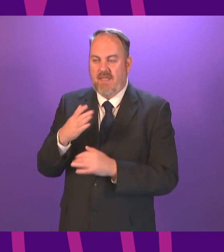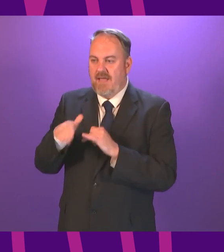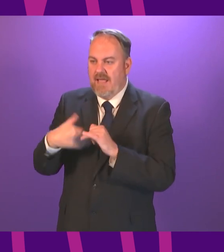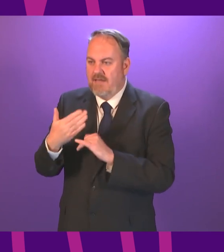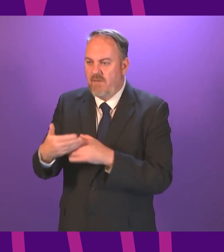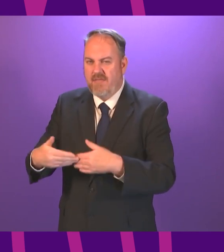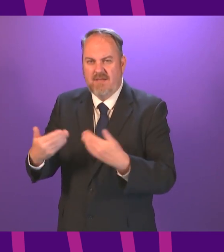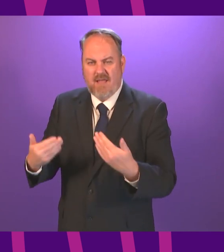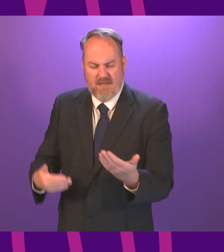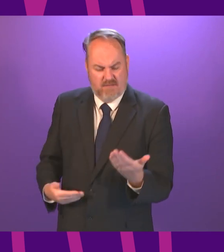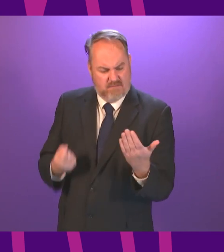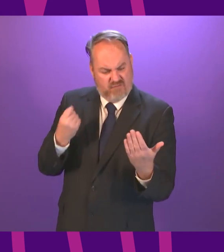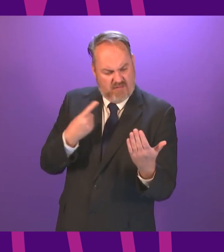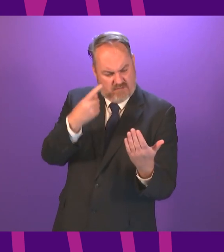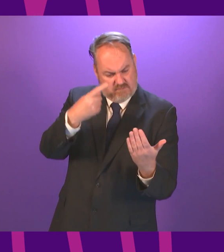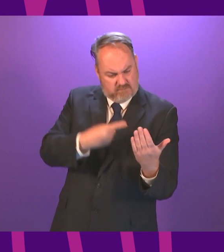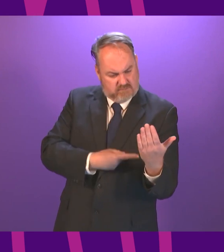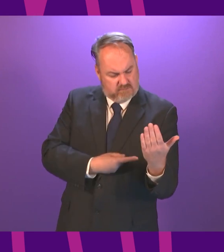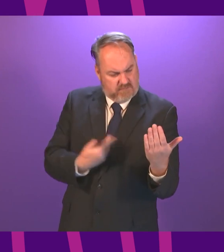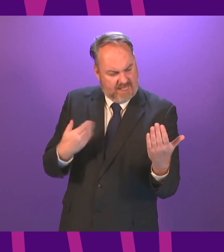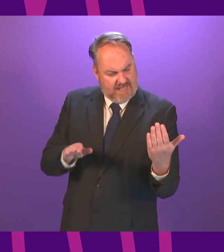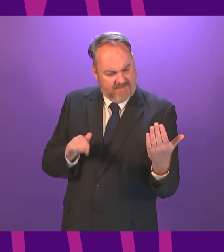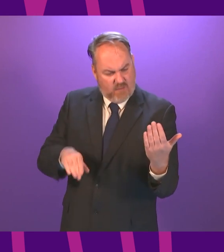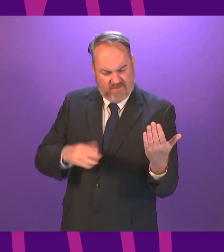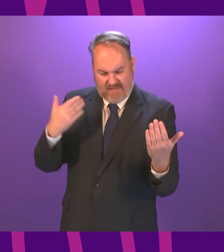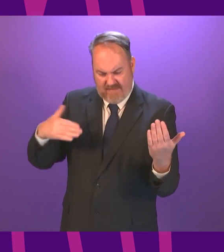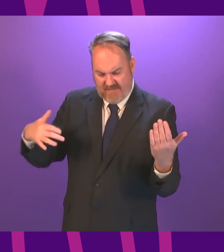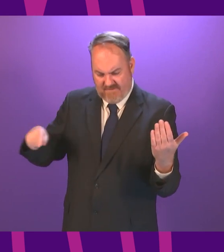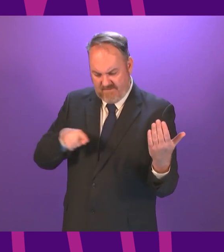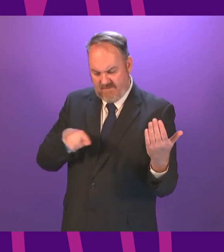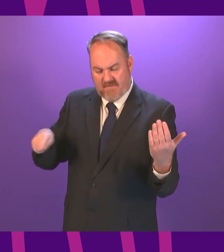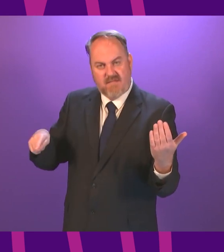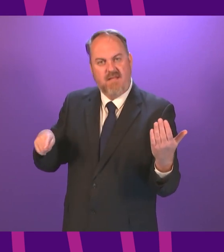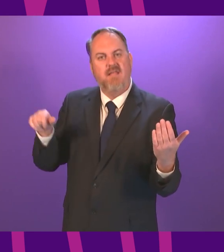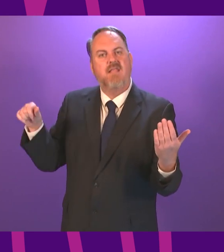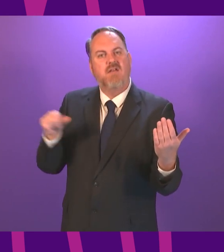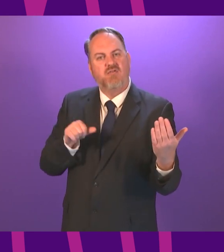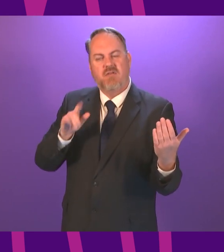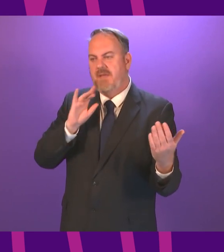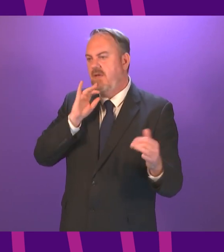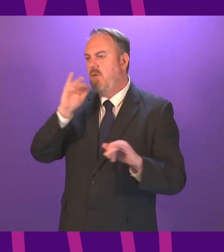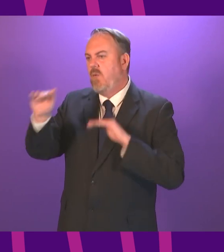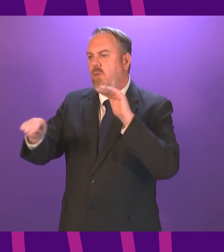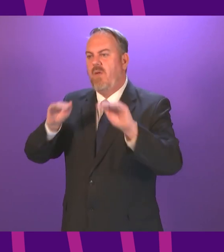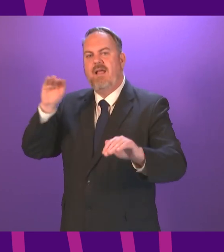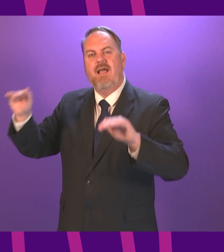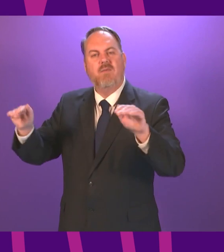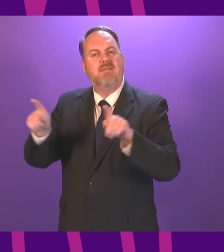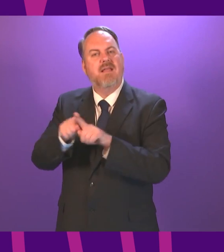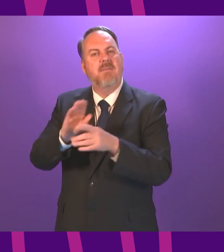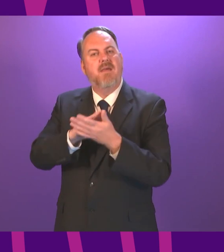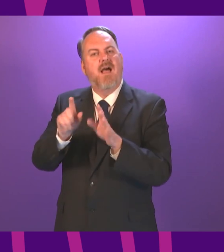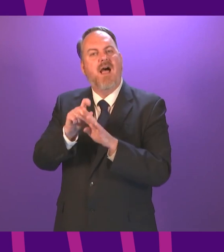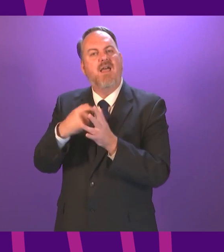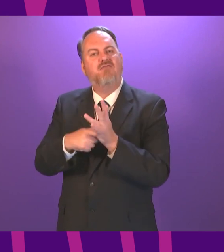the day if they have any leftover vaccine then my expectation is that they put immediate calls out as the Hydro did a couple of weeks ago